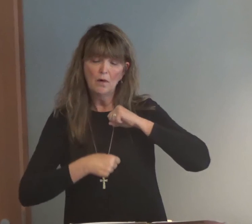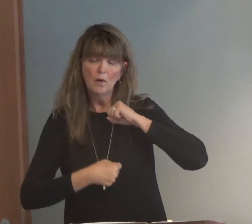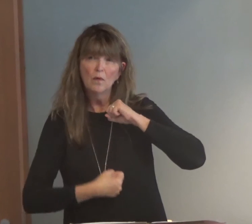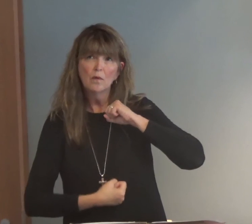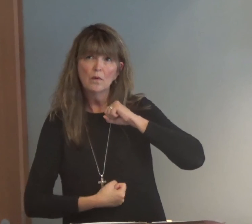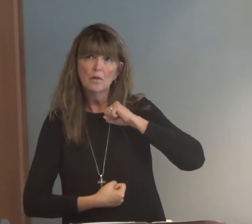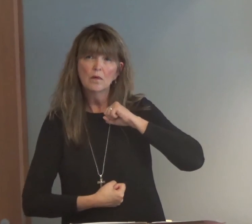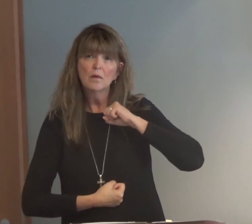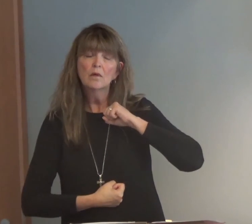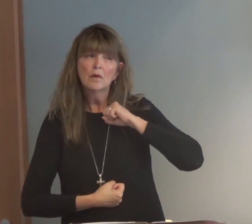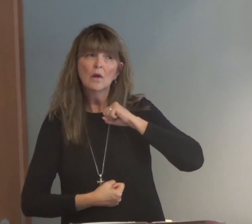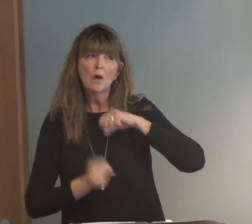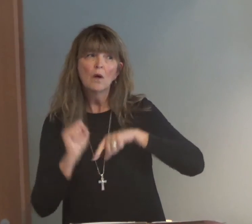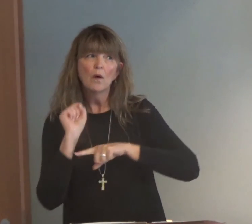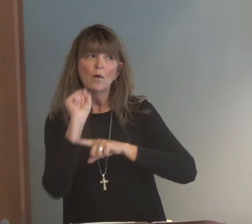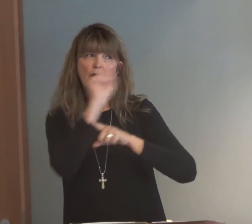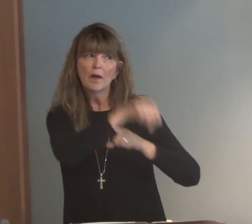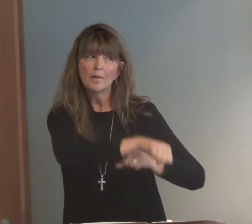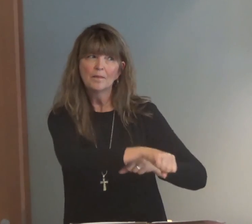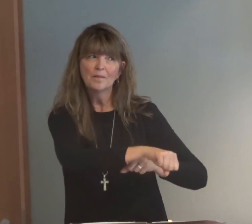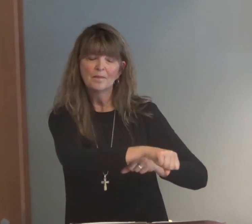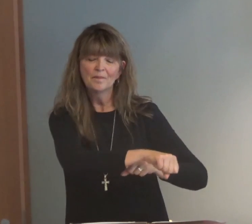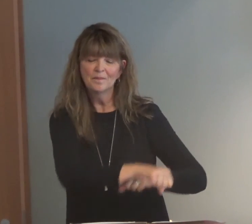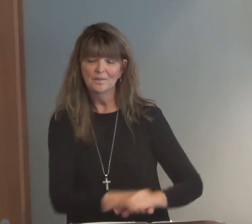Life is sorrow. Overcome it.